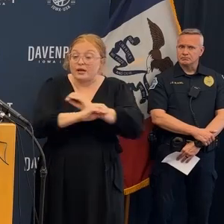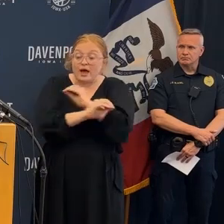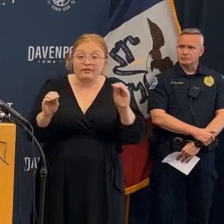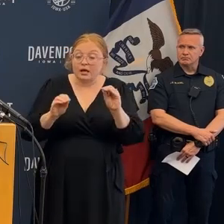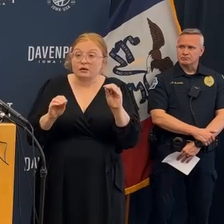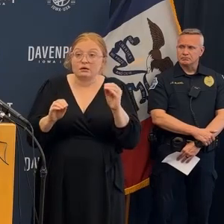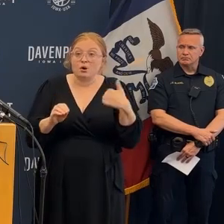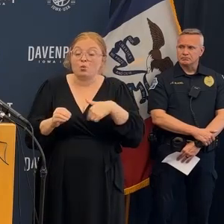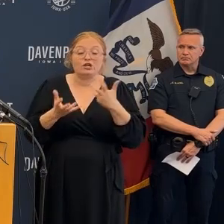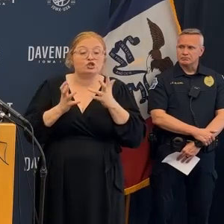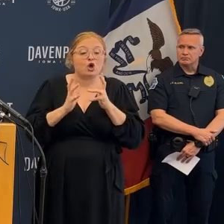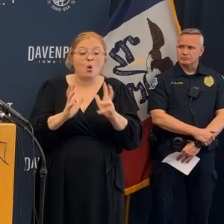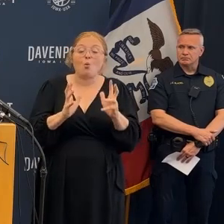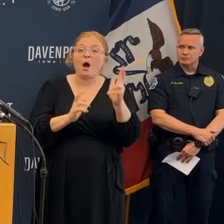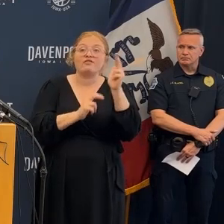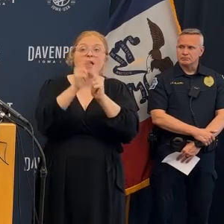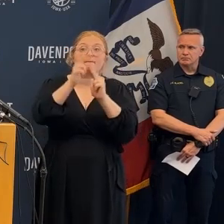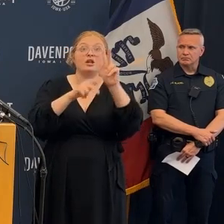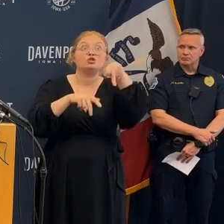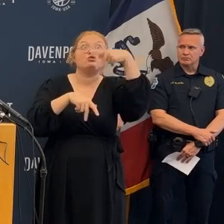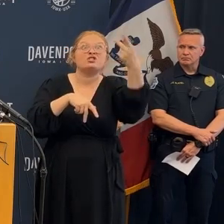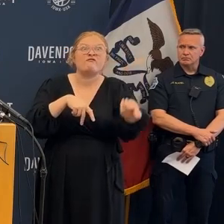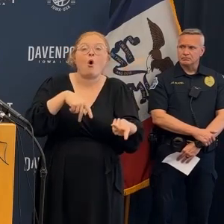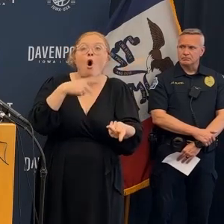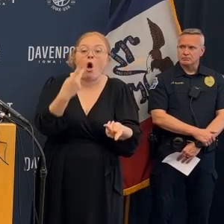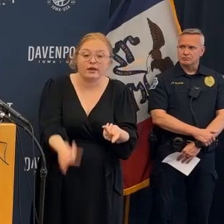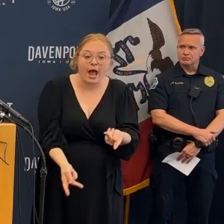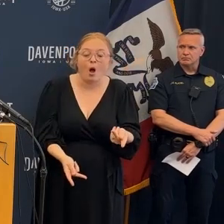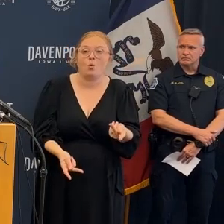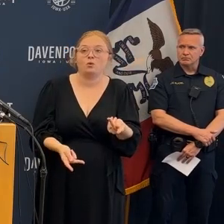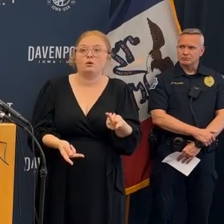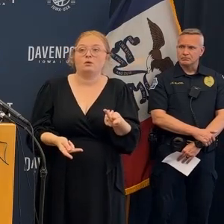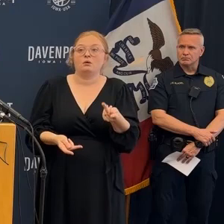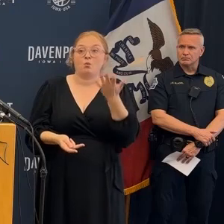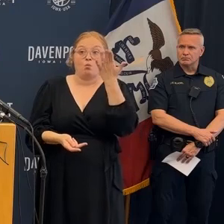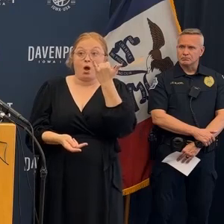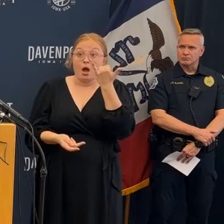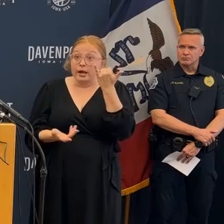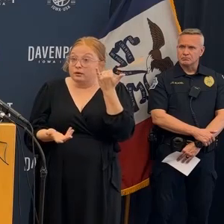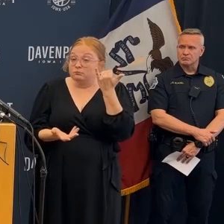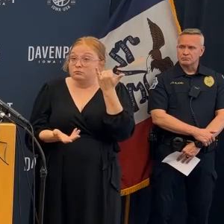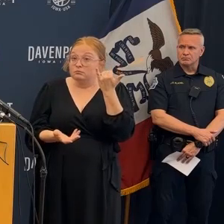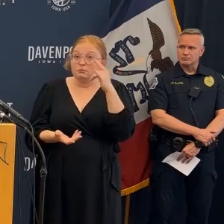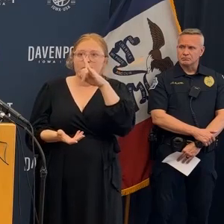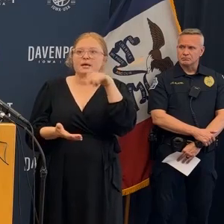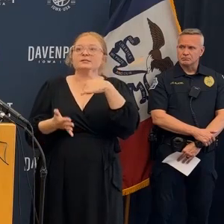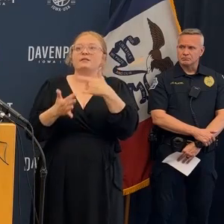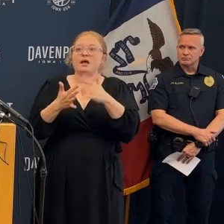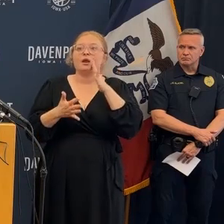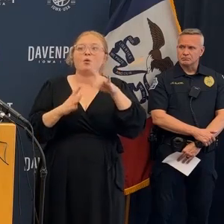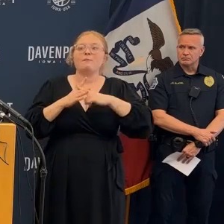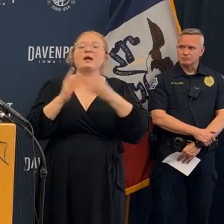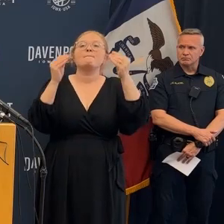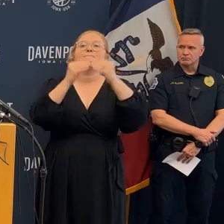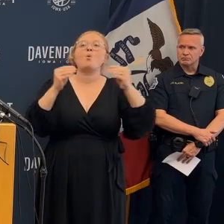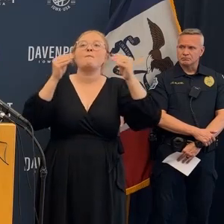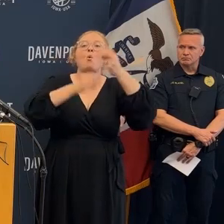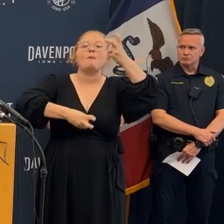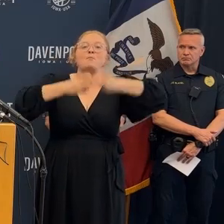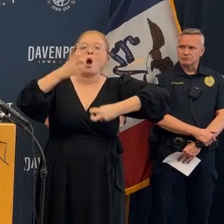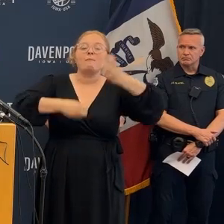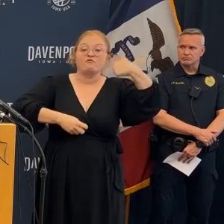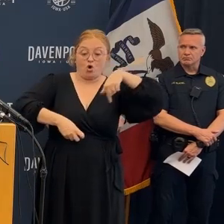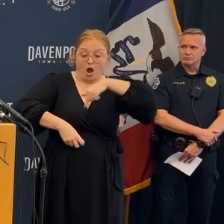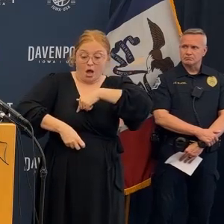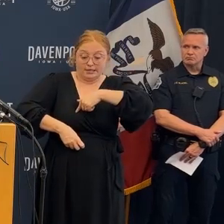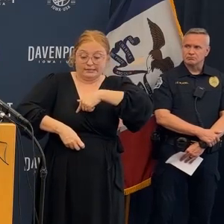building once we've determined that and we have no more indications or clues then we need to start moving towards that